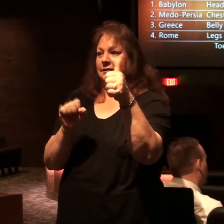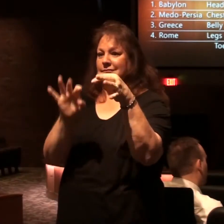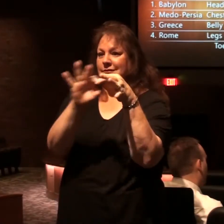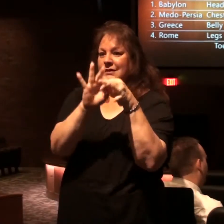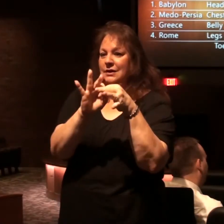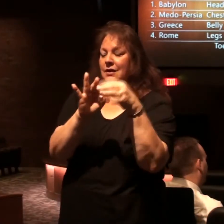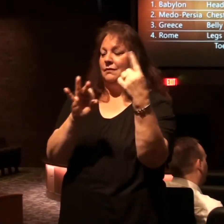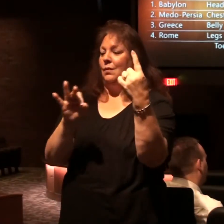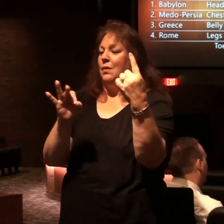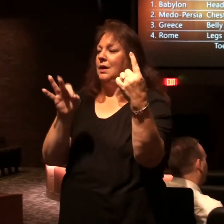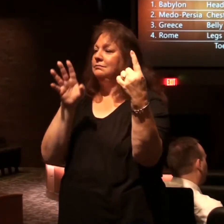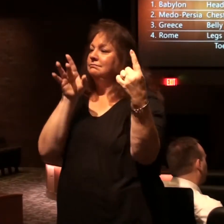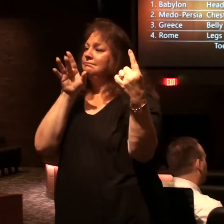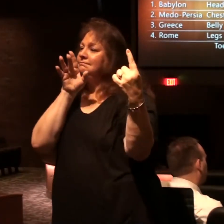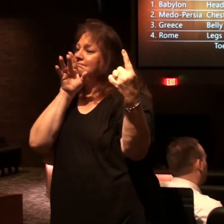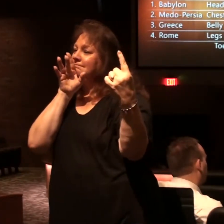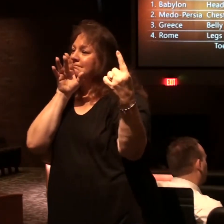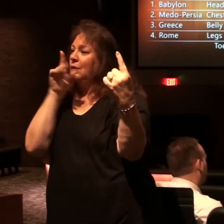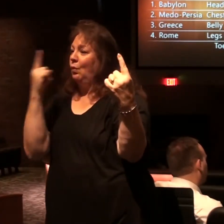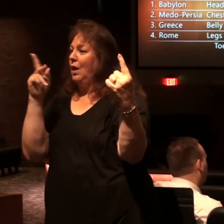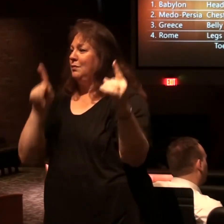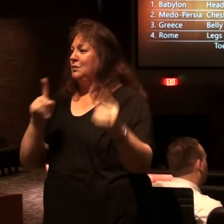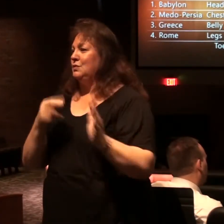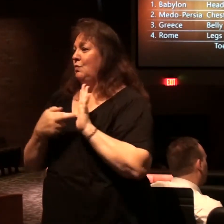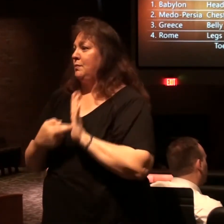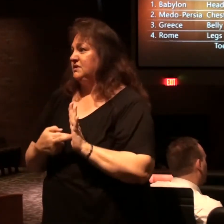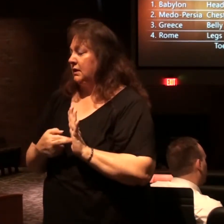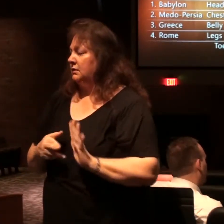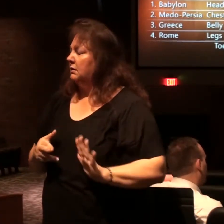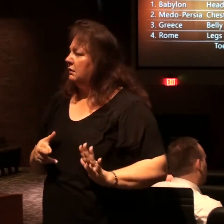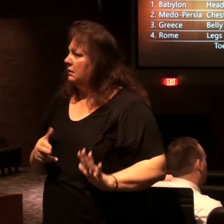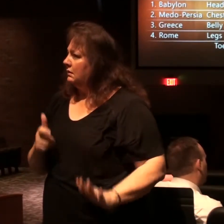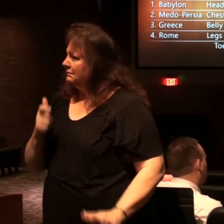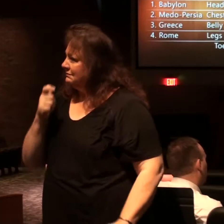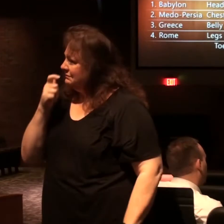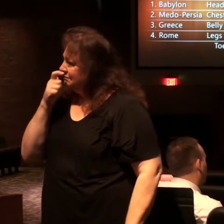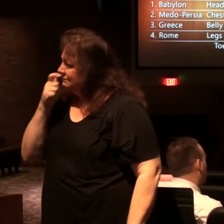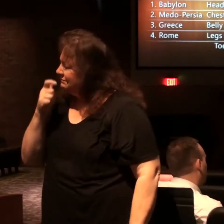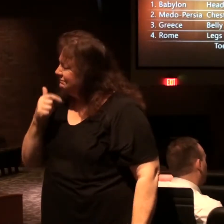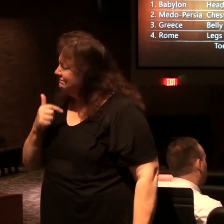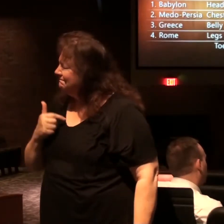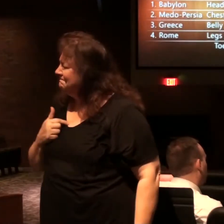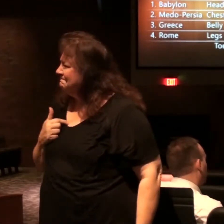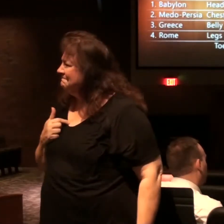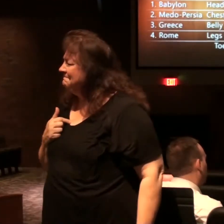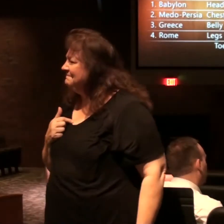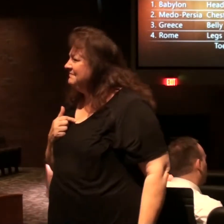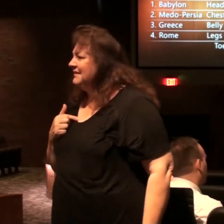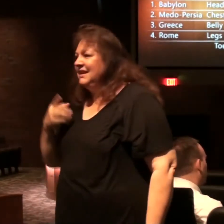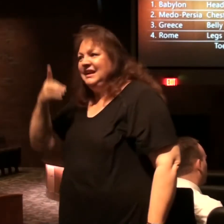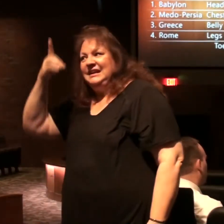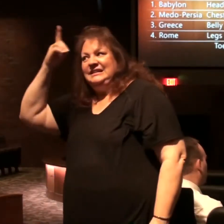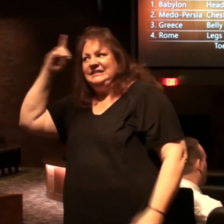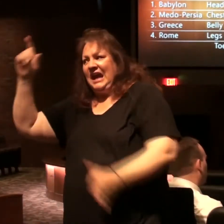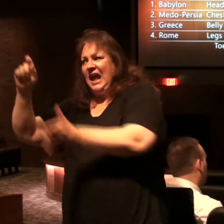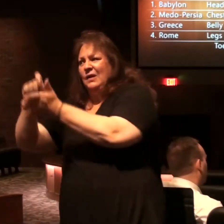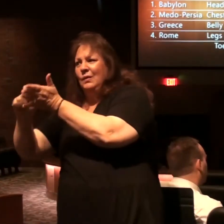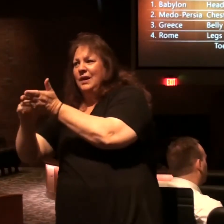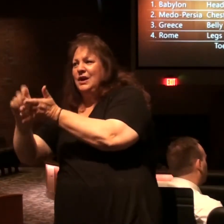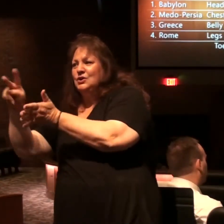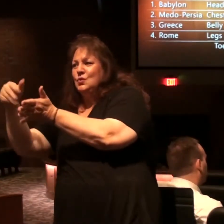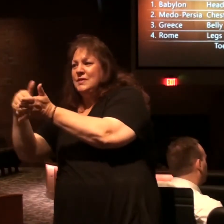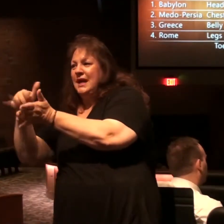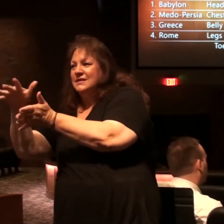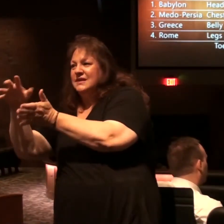on the global stage now it's just interesting to me Daniel's writing 2500